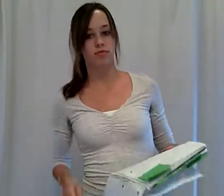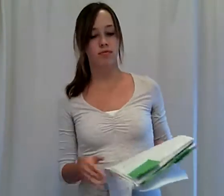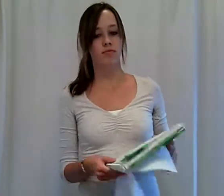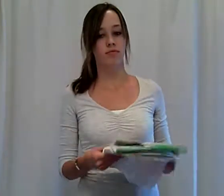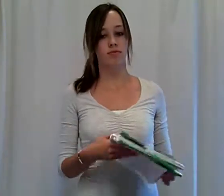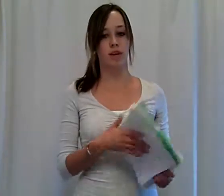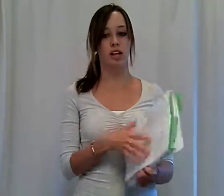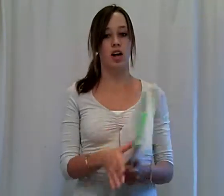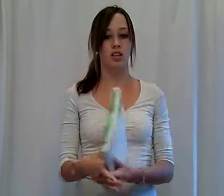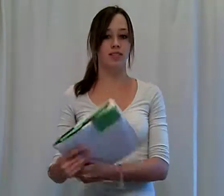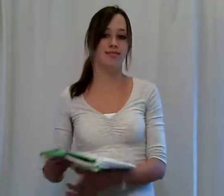My gloss.